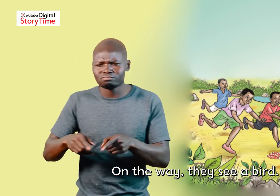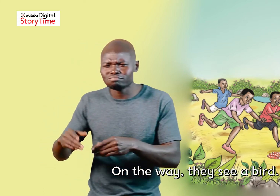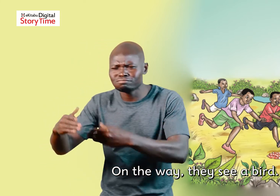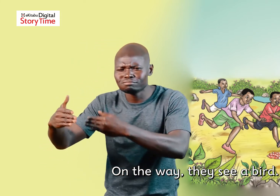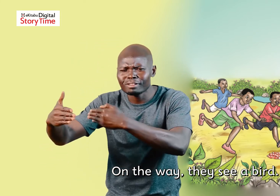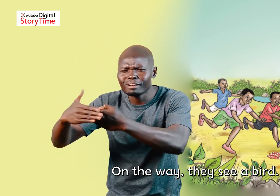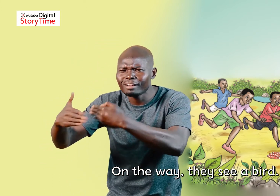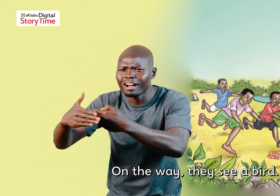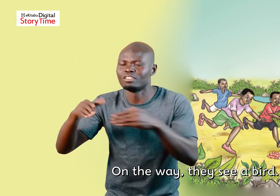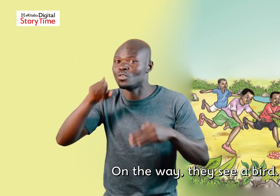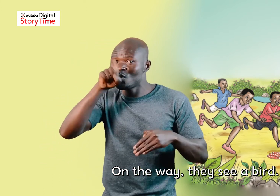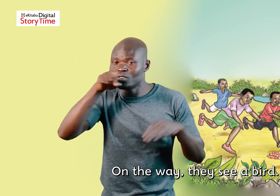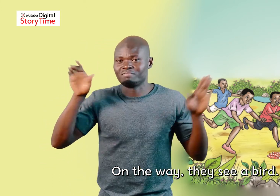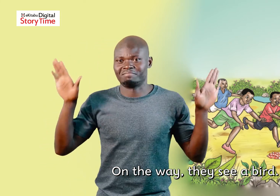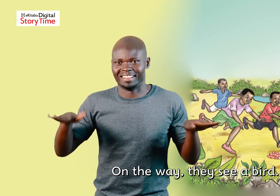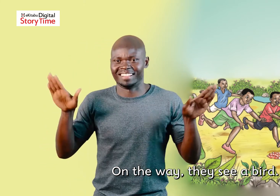On the way they see a bird